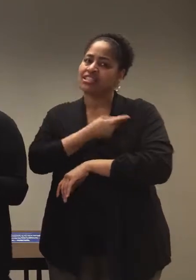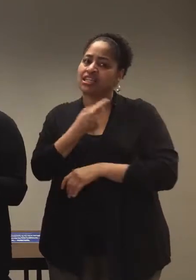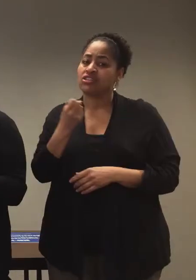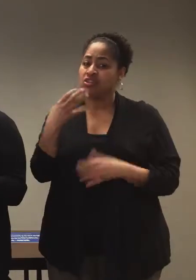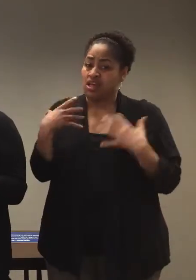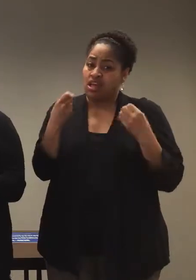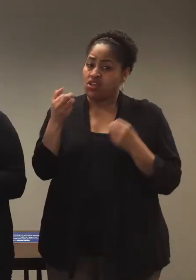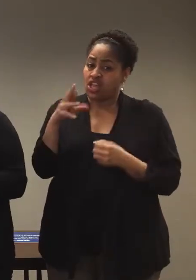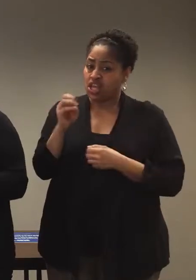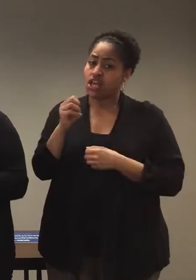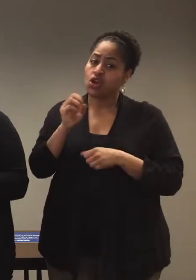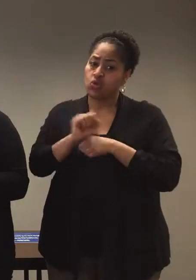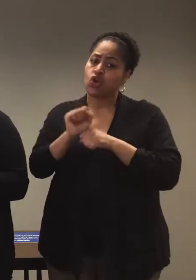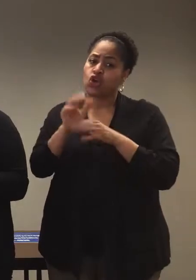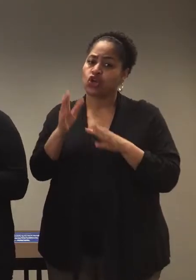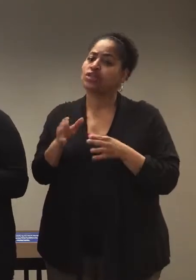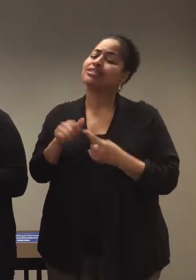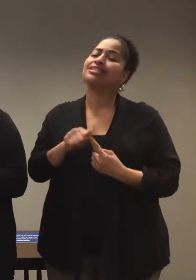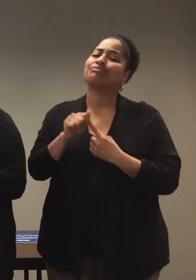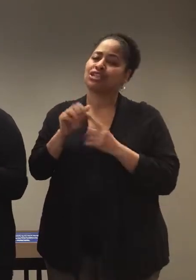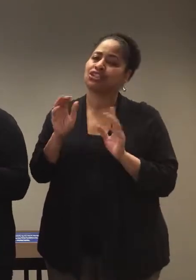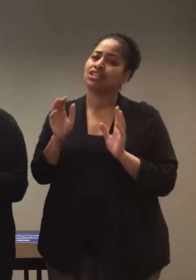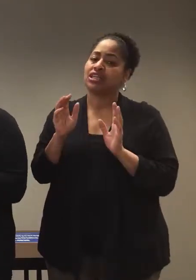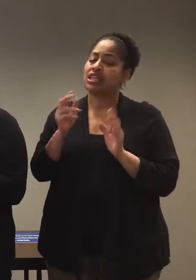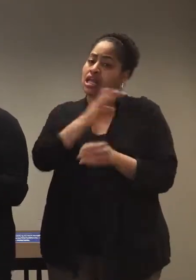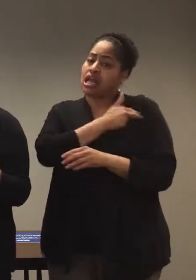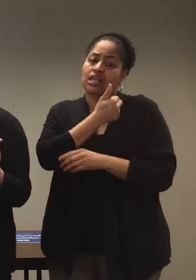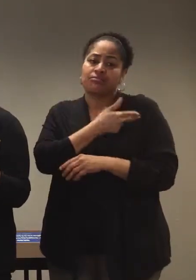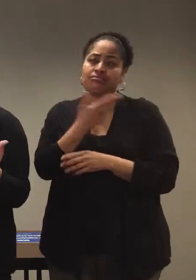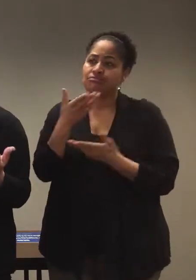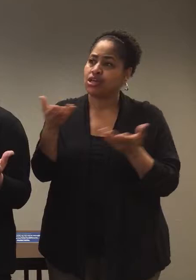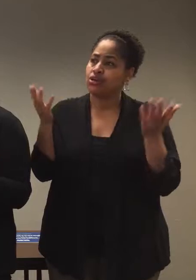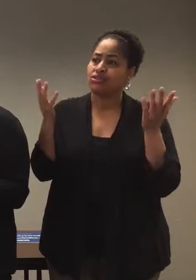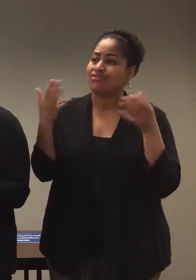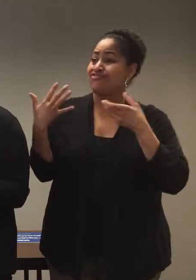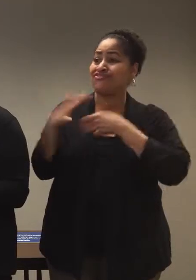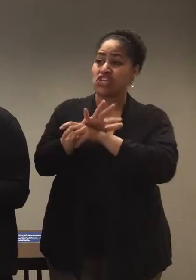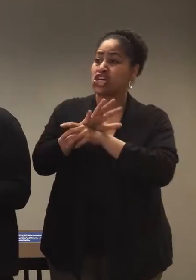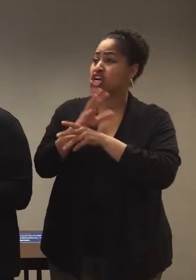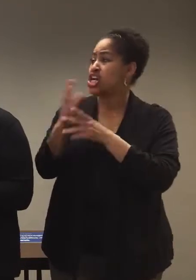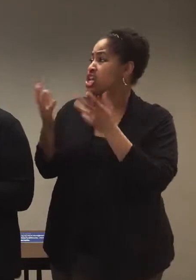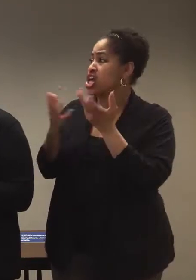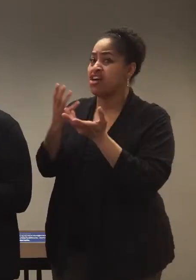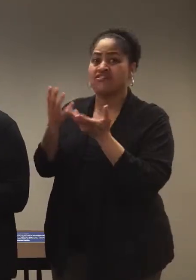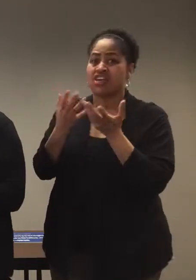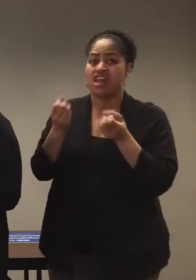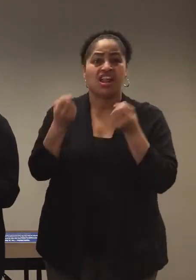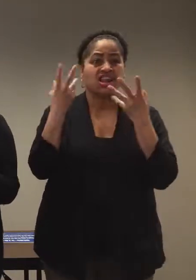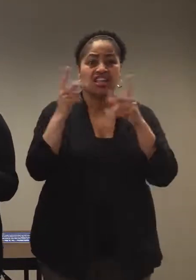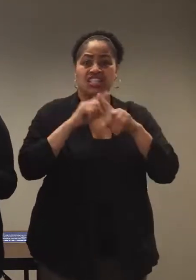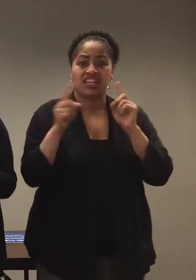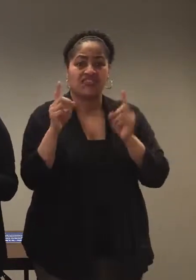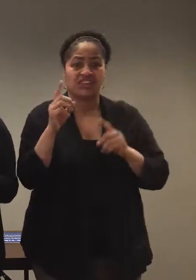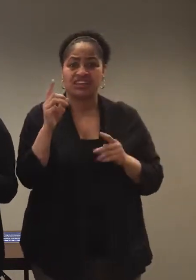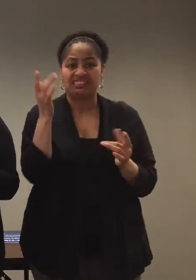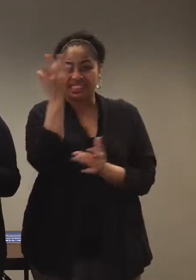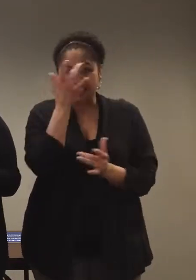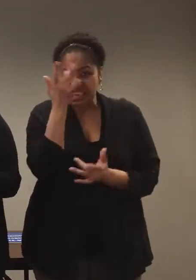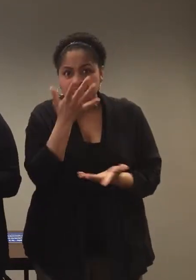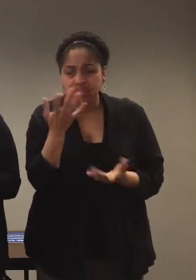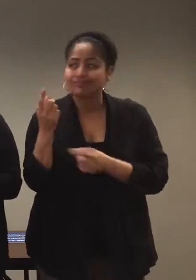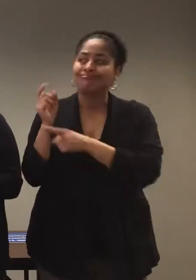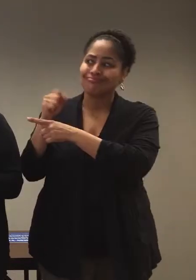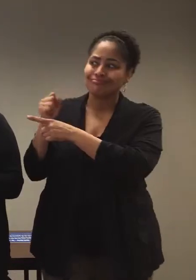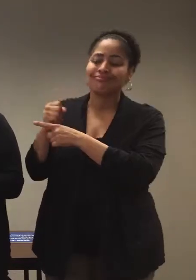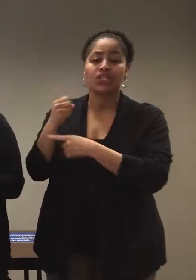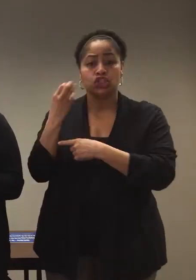So healthcare workers especially, I mean the hospital is just full of lots of different diseases, right?